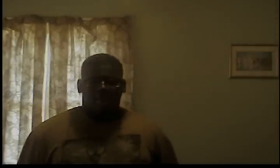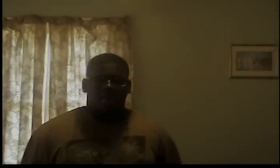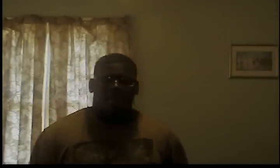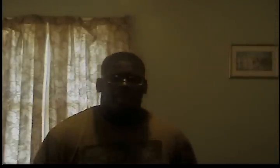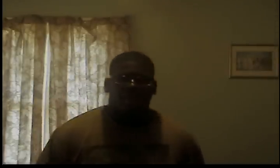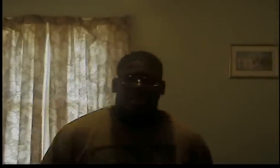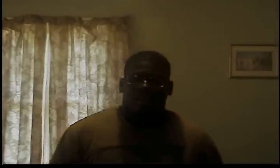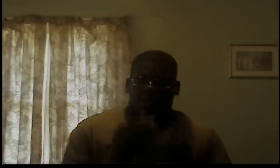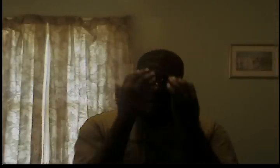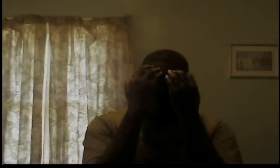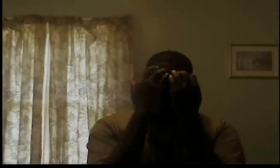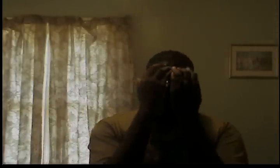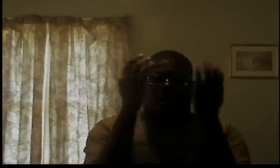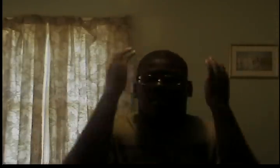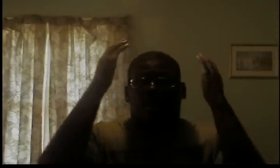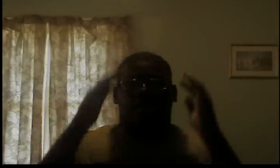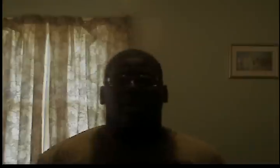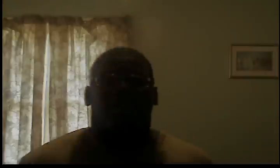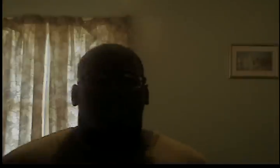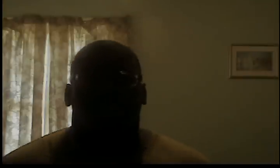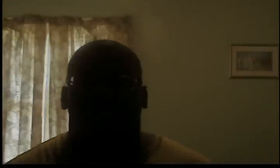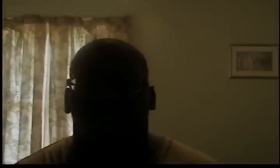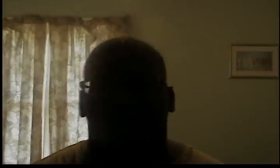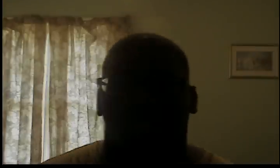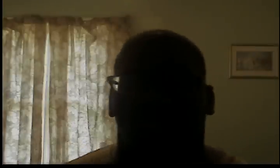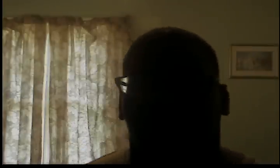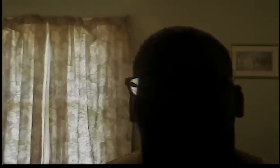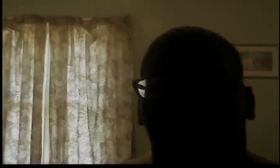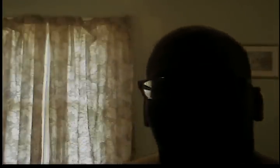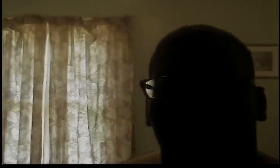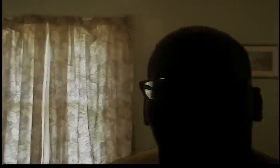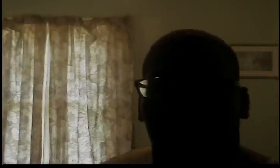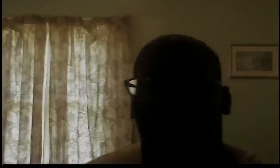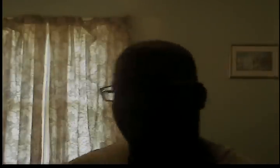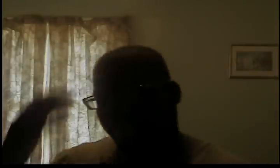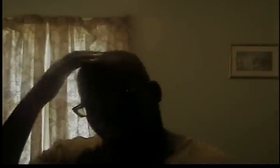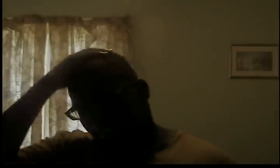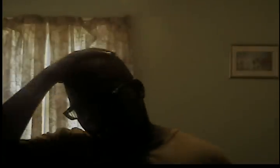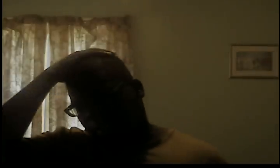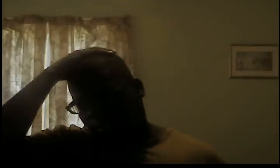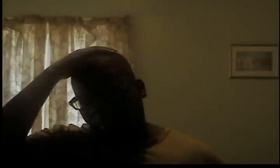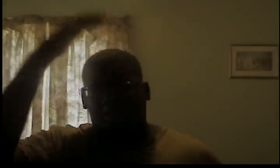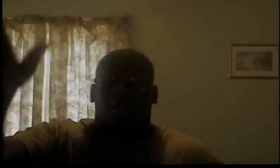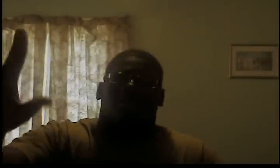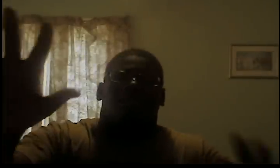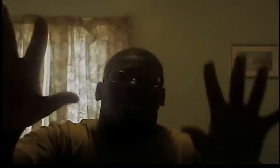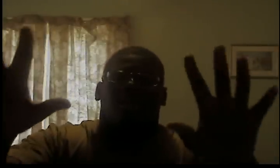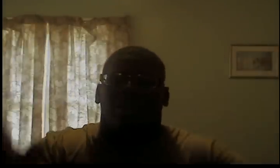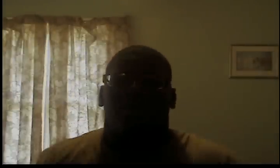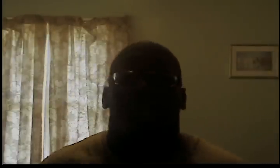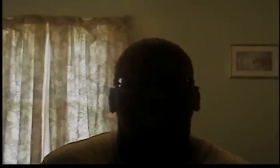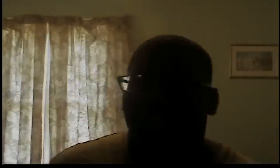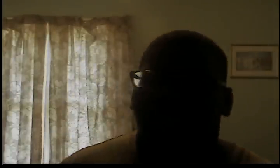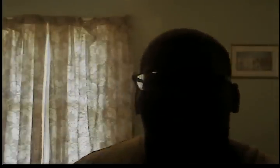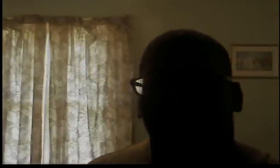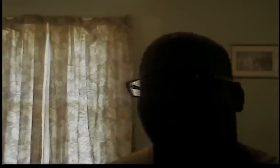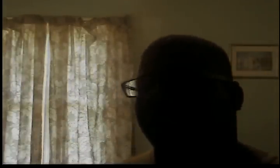yeah that's all I got to say about that though it's just a really quick one good